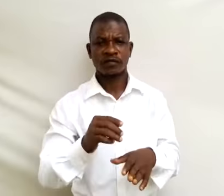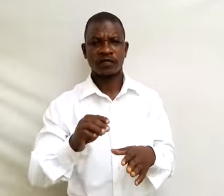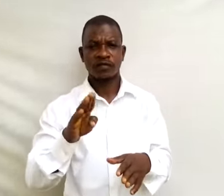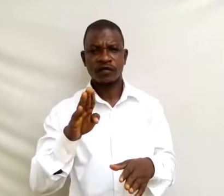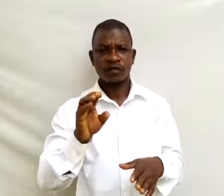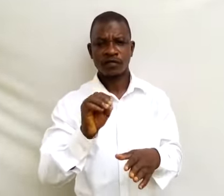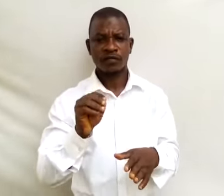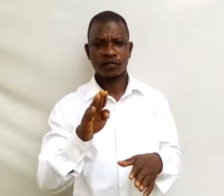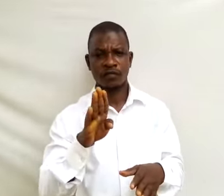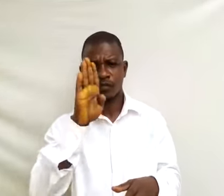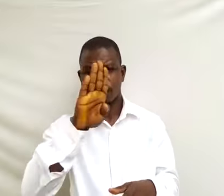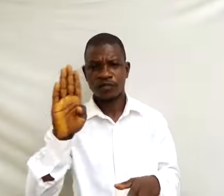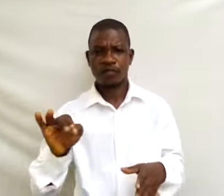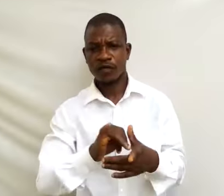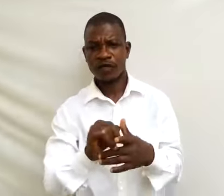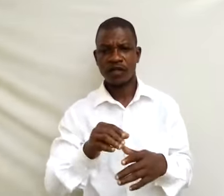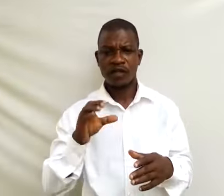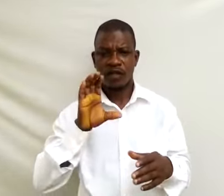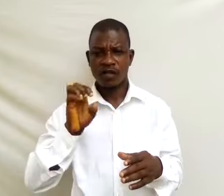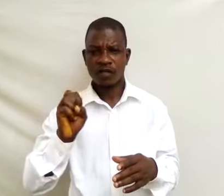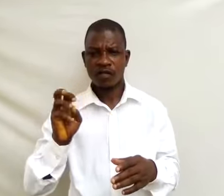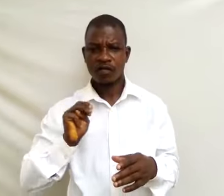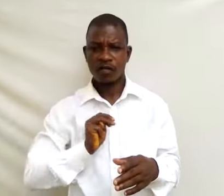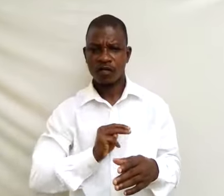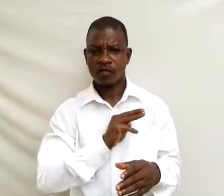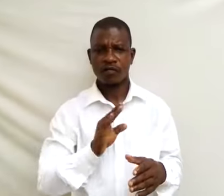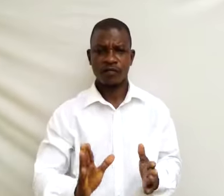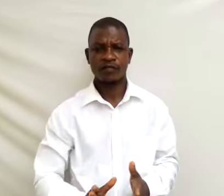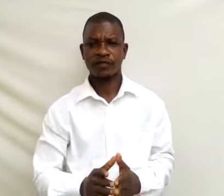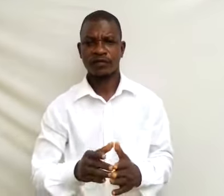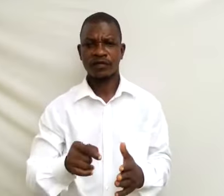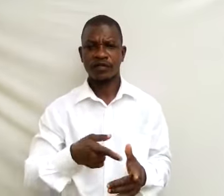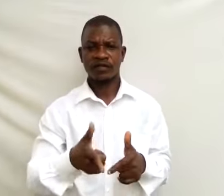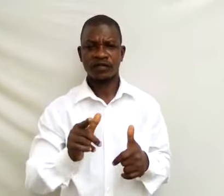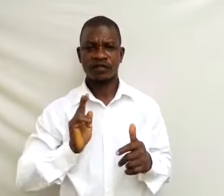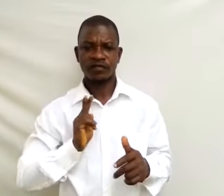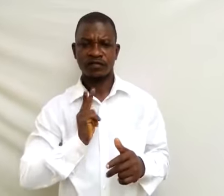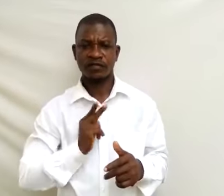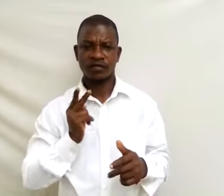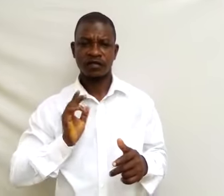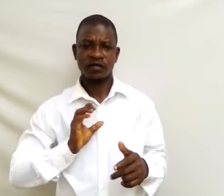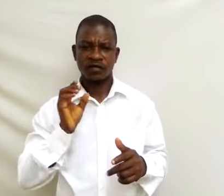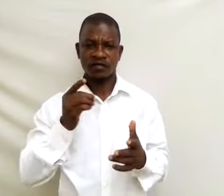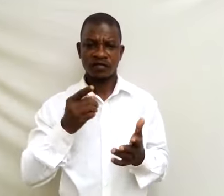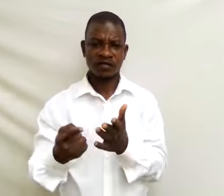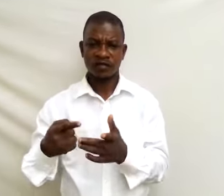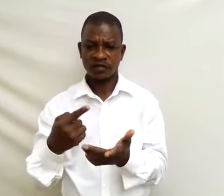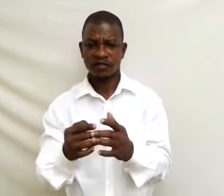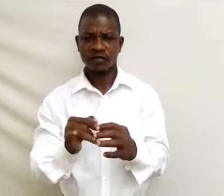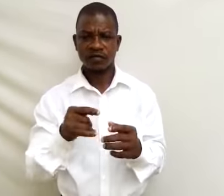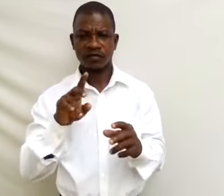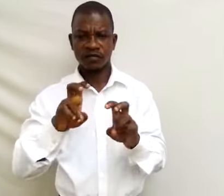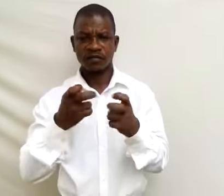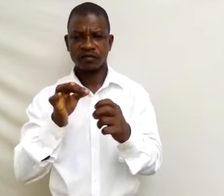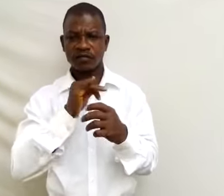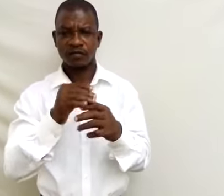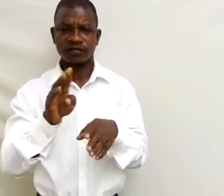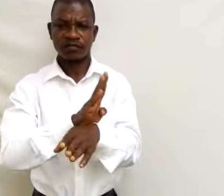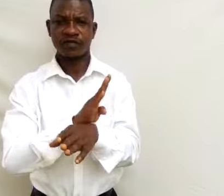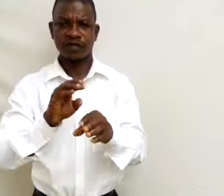and commission. Let us discuss the types of business organization fully.